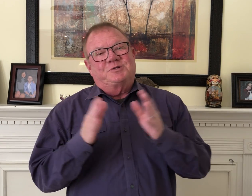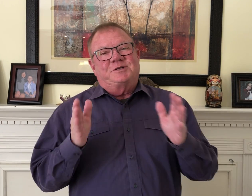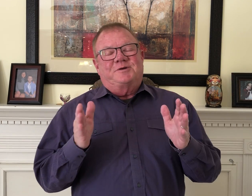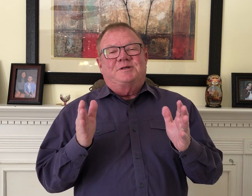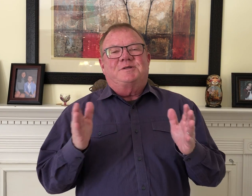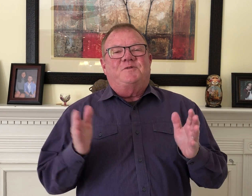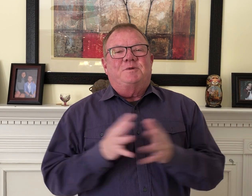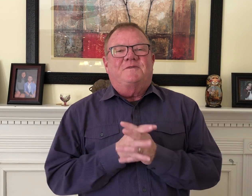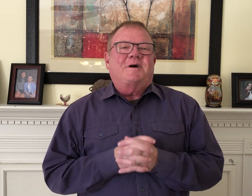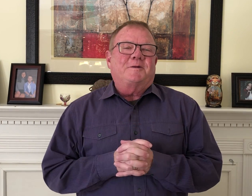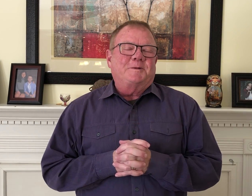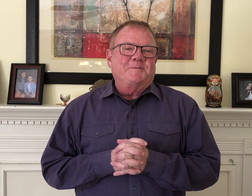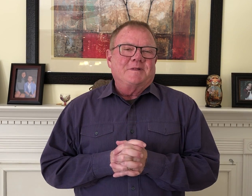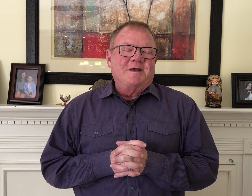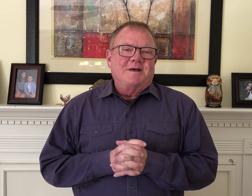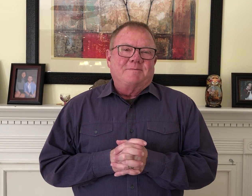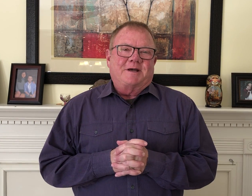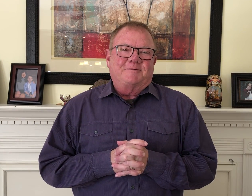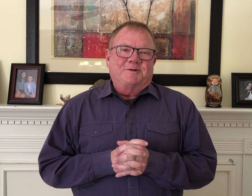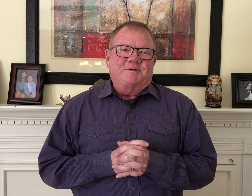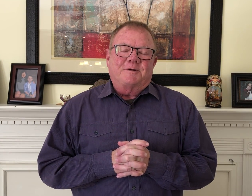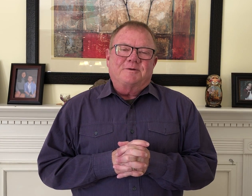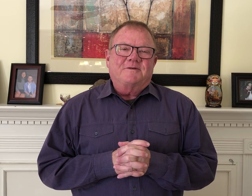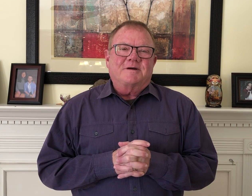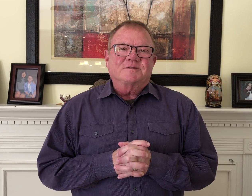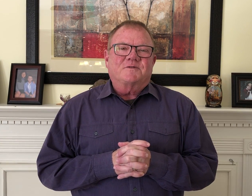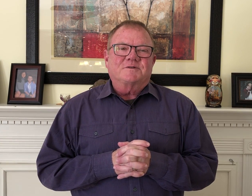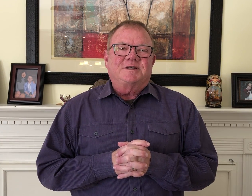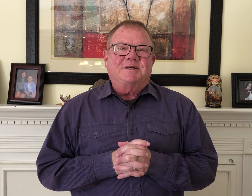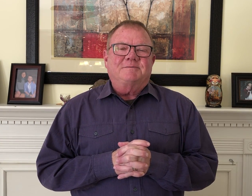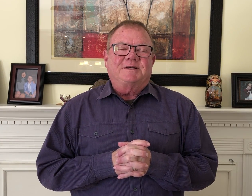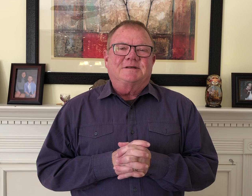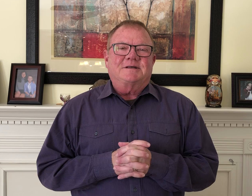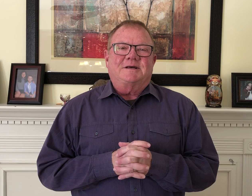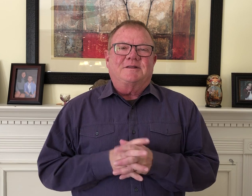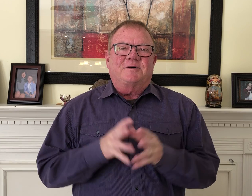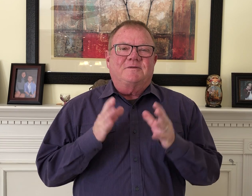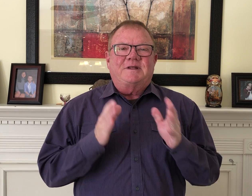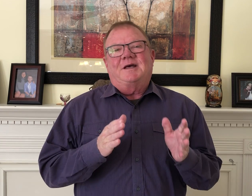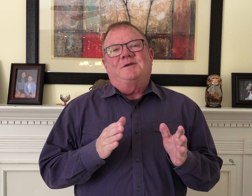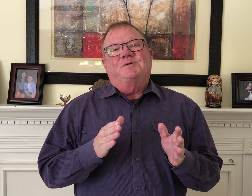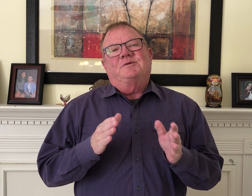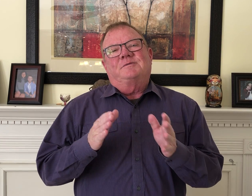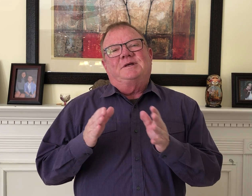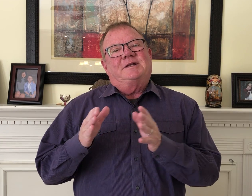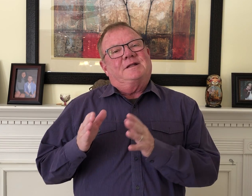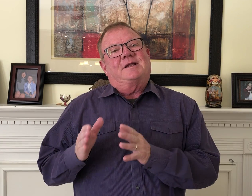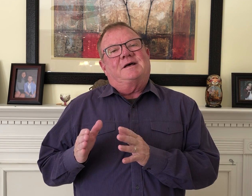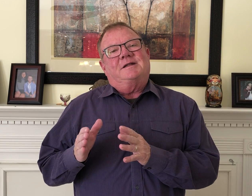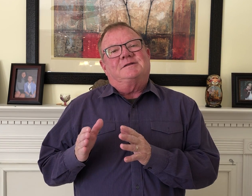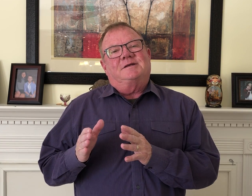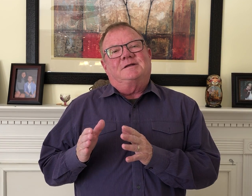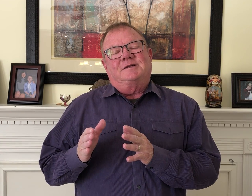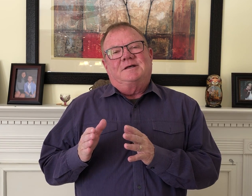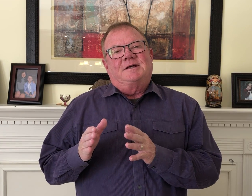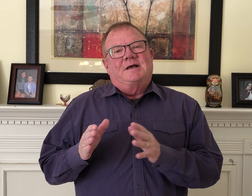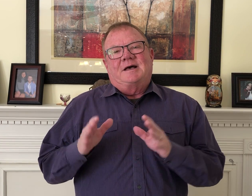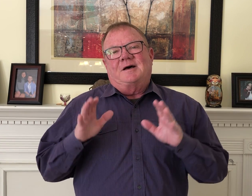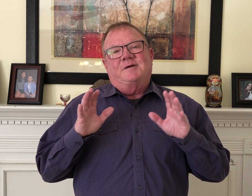a series, if you've been following me, back when the coronavirus first hit, because I thought of Daniel being in the lion's den and how he